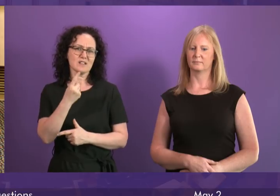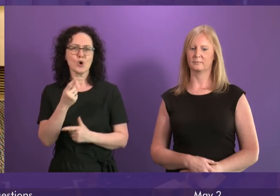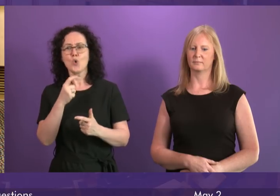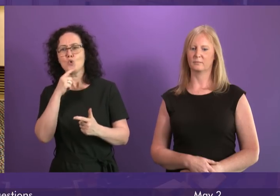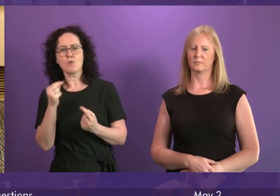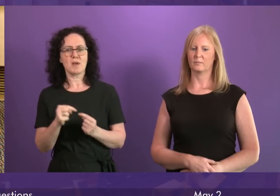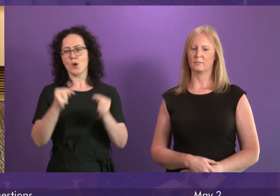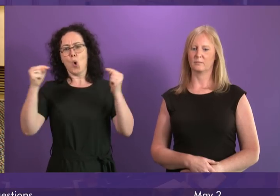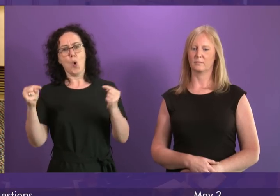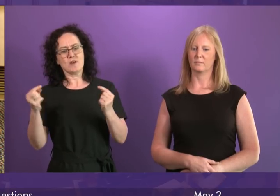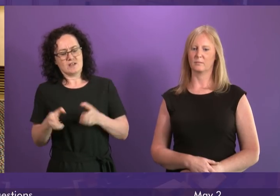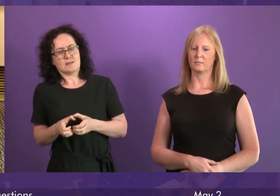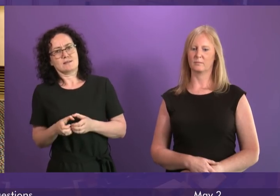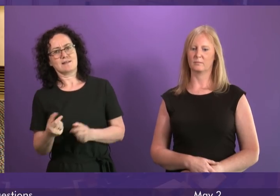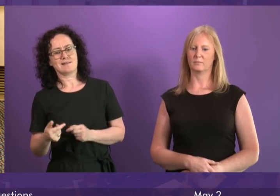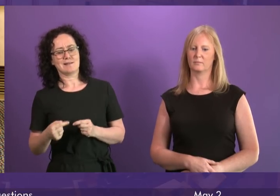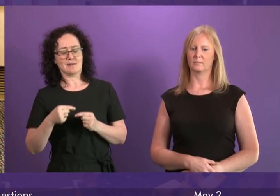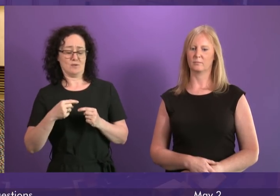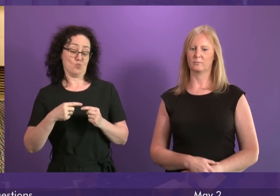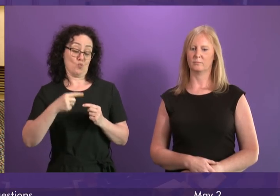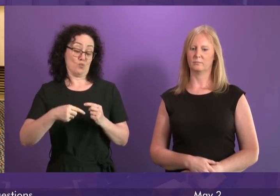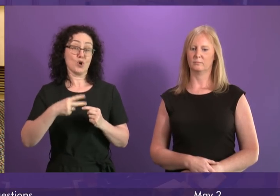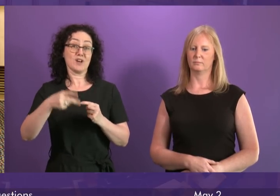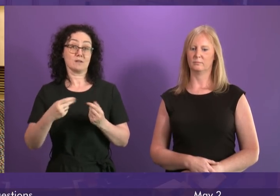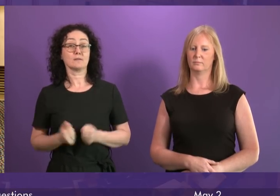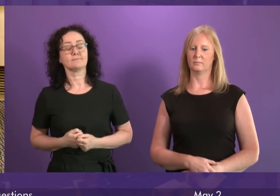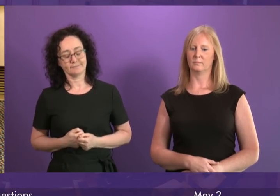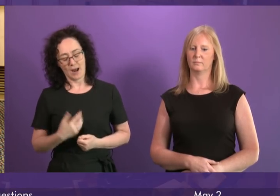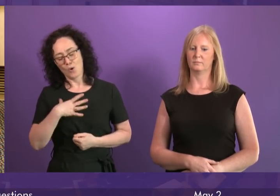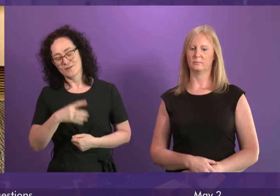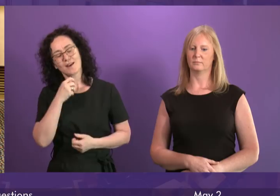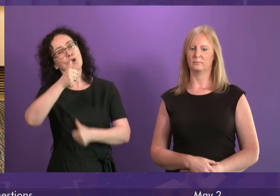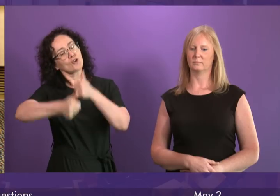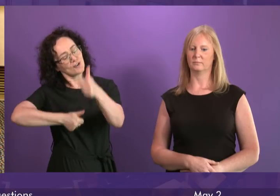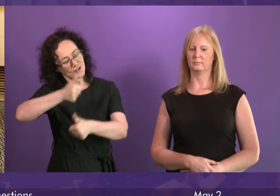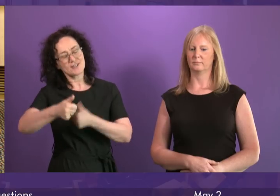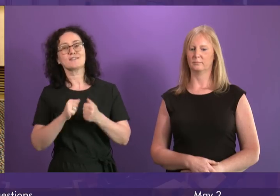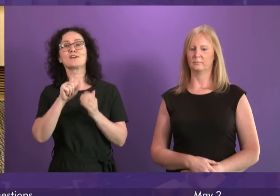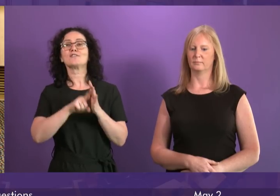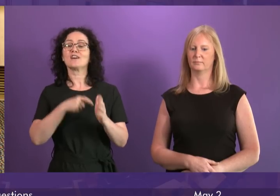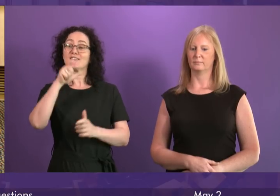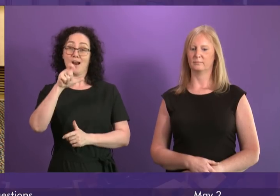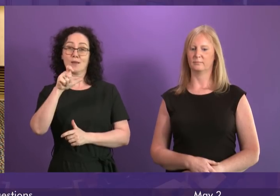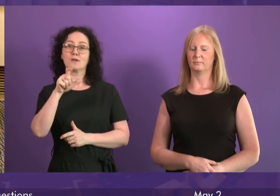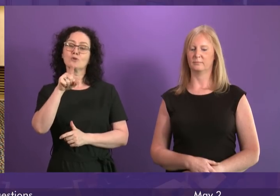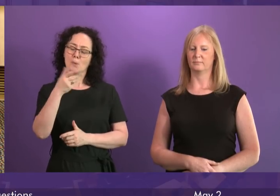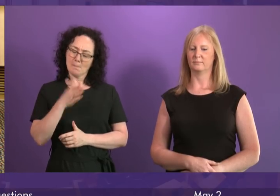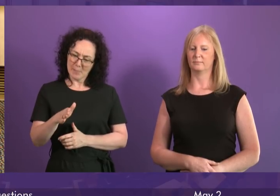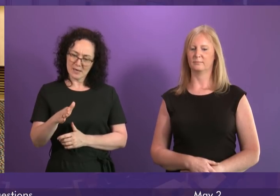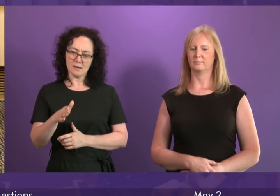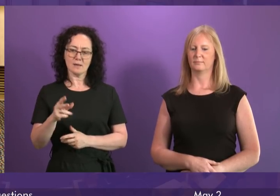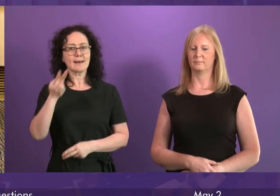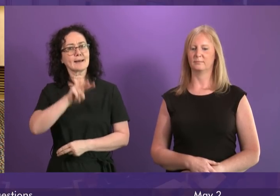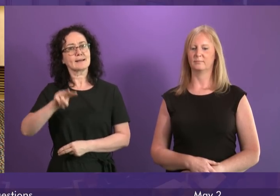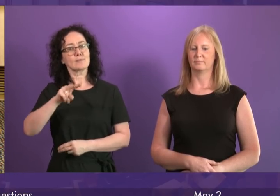in government in a couple of years' time. I should today congratulate him on his period of acting leadership of the Conservative Party